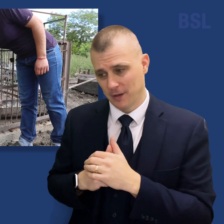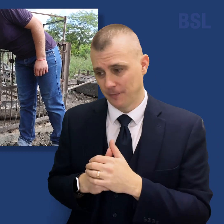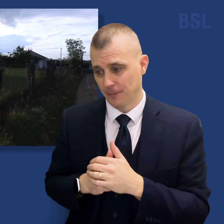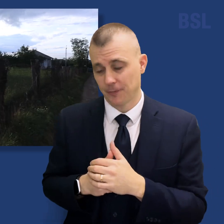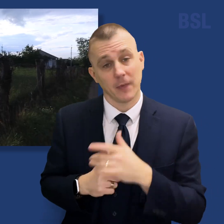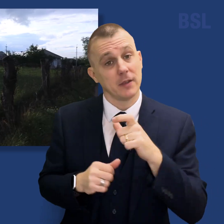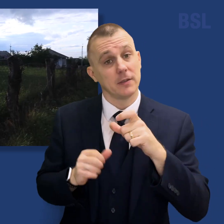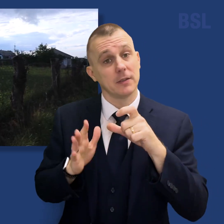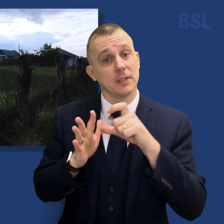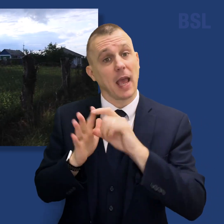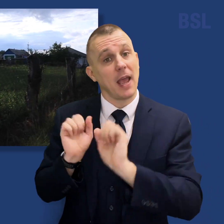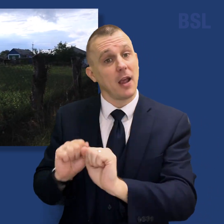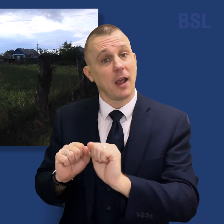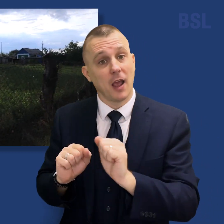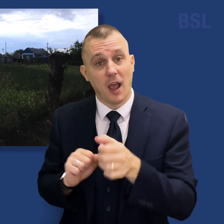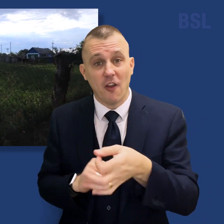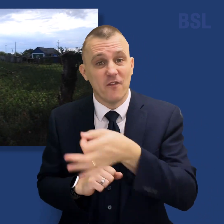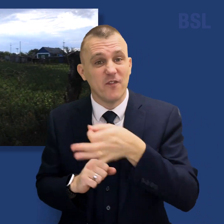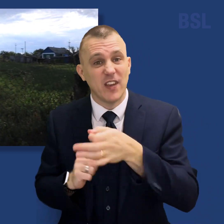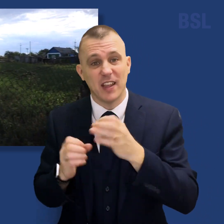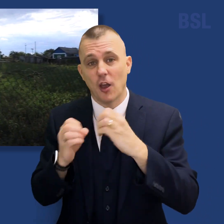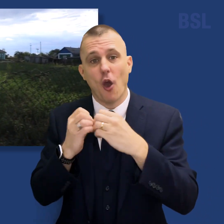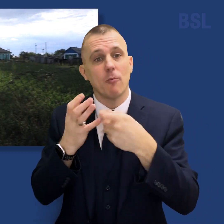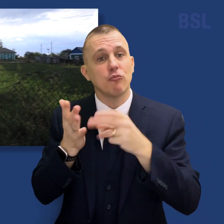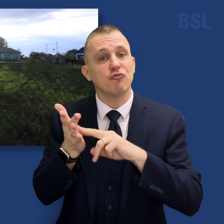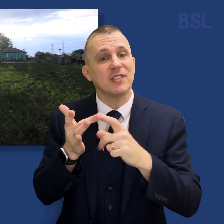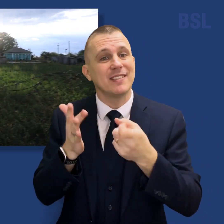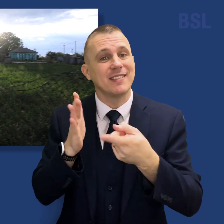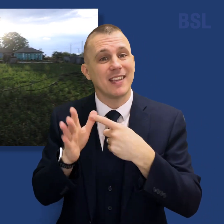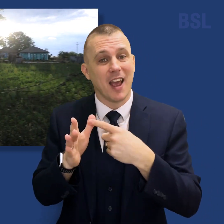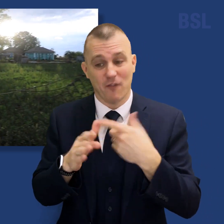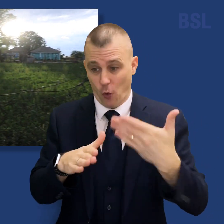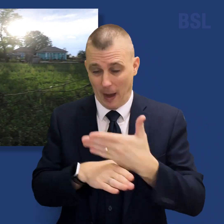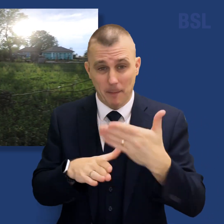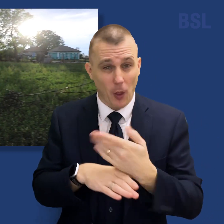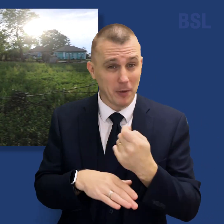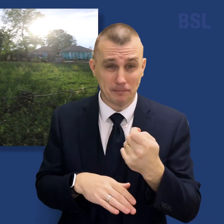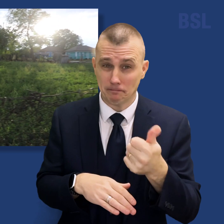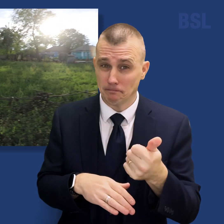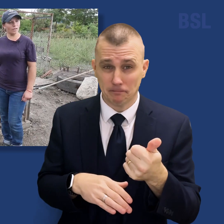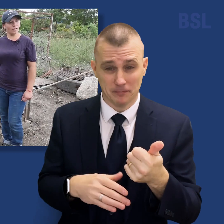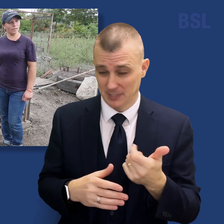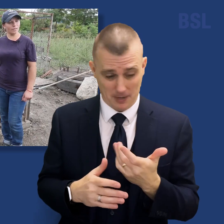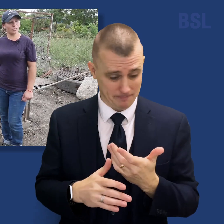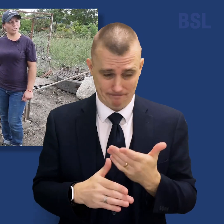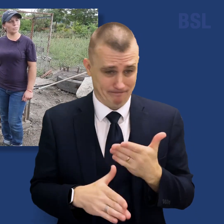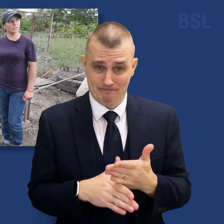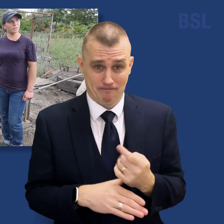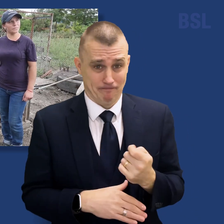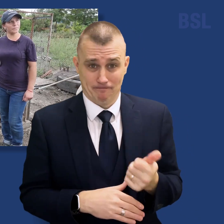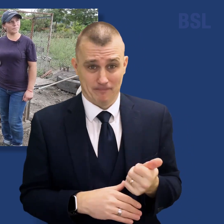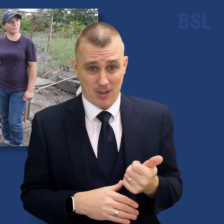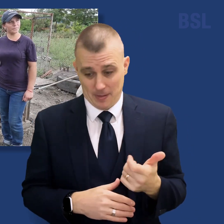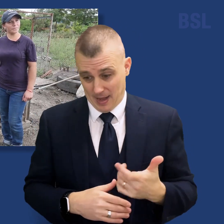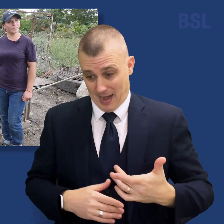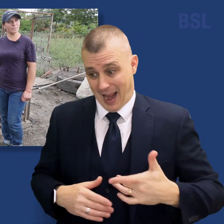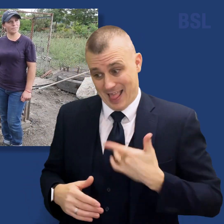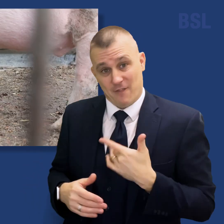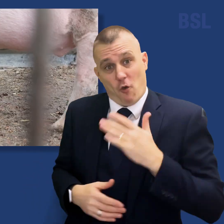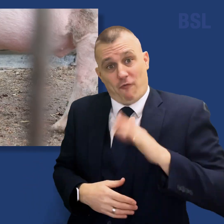In Diana's small village, a baroncia. Employment opportunities are scarce. There's no work. And living off the land